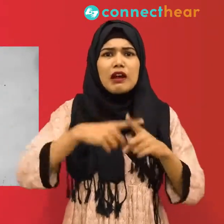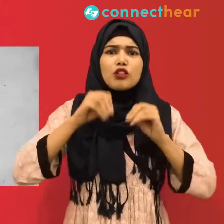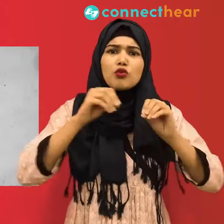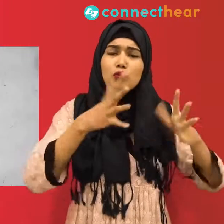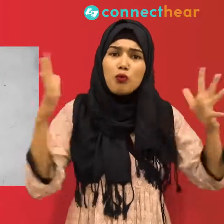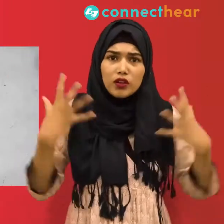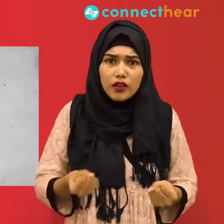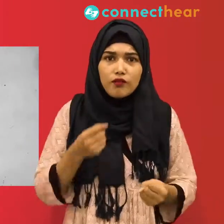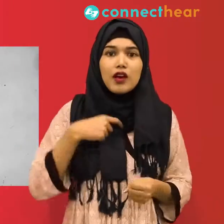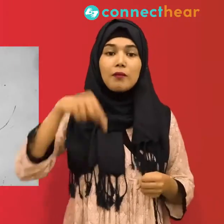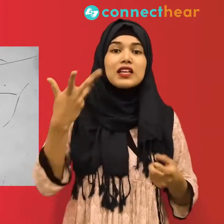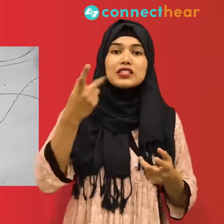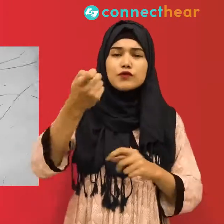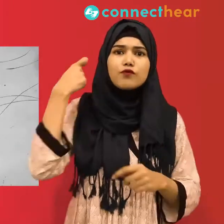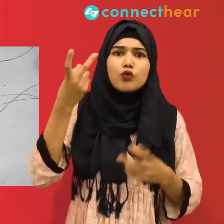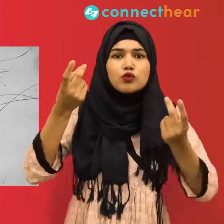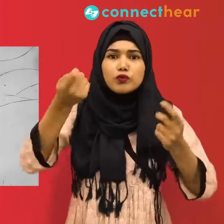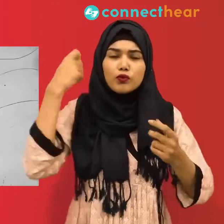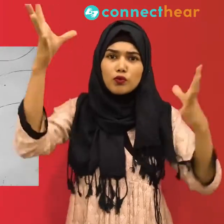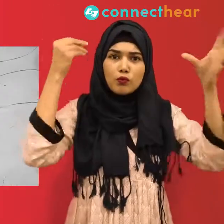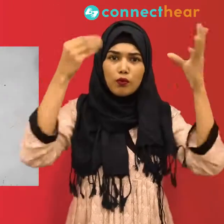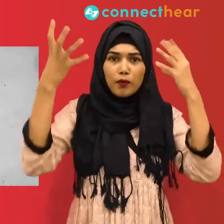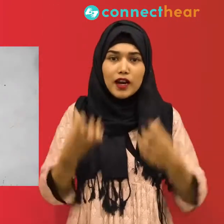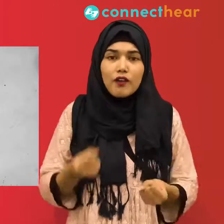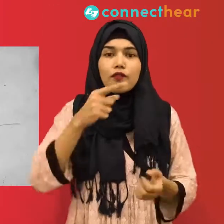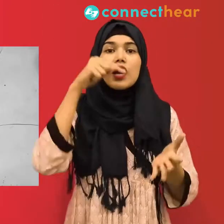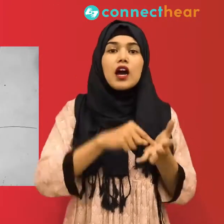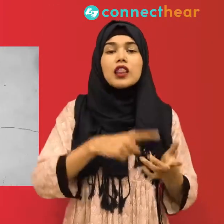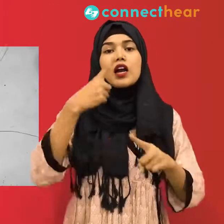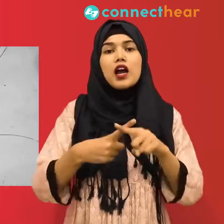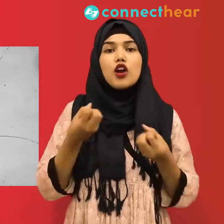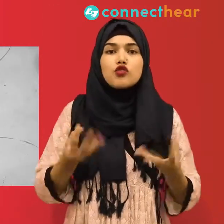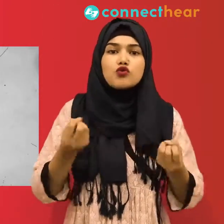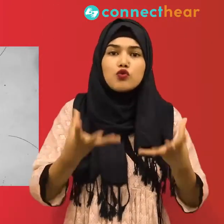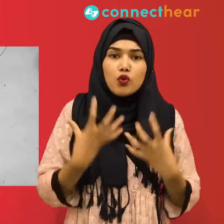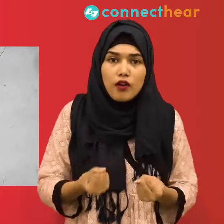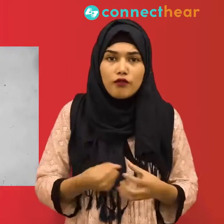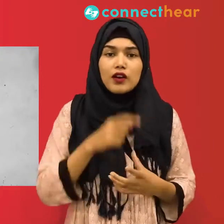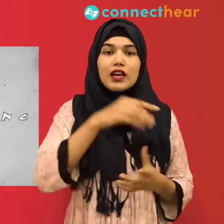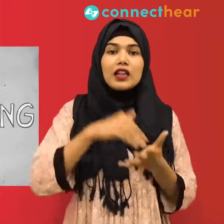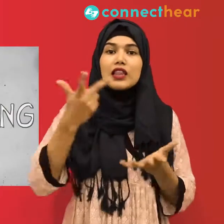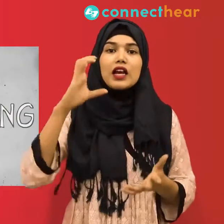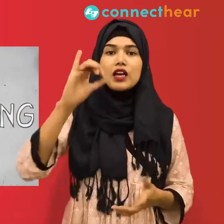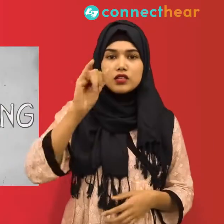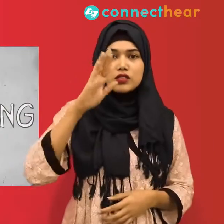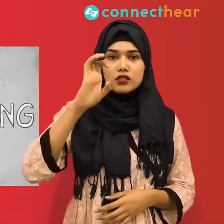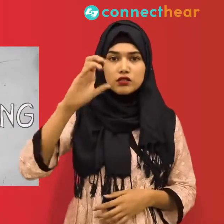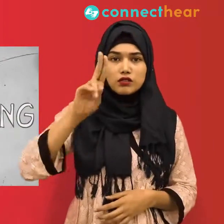information spreads now has created the ideal conditions for a phenomenon known as circular reporting. This is